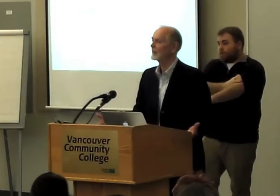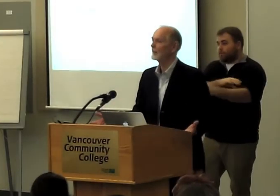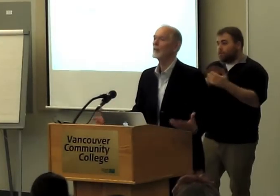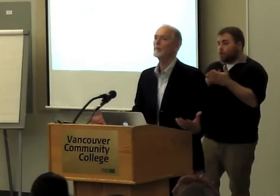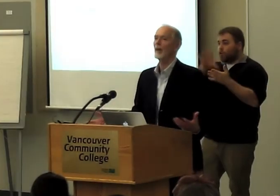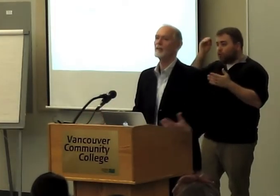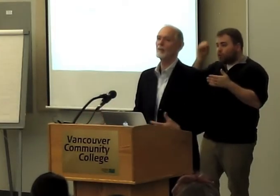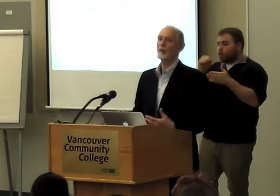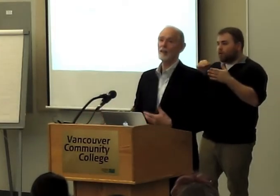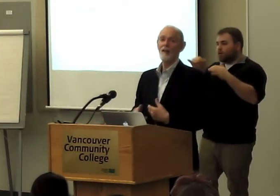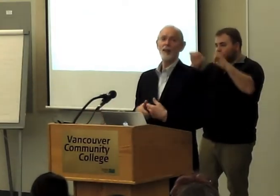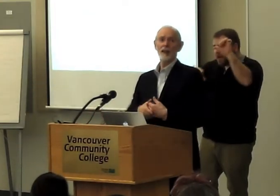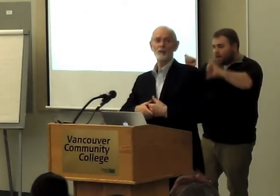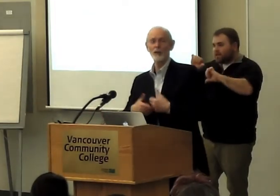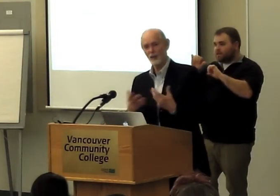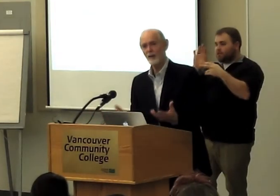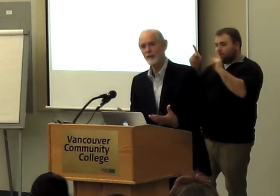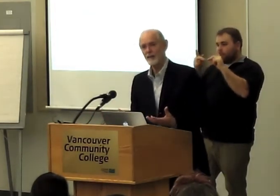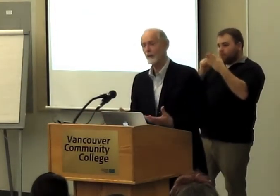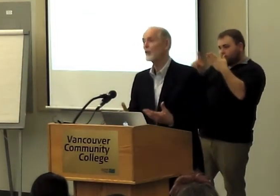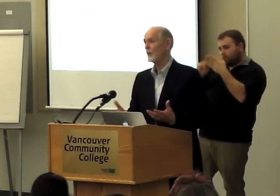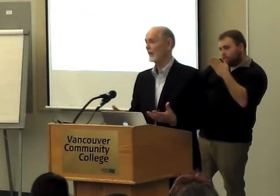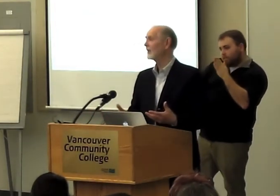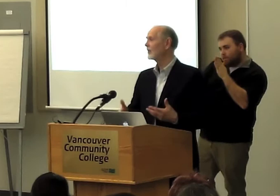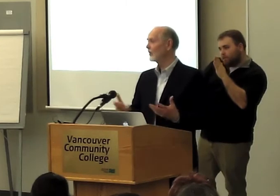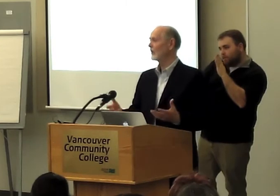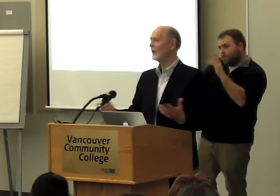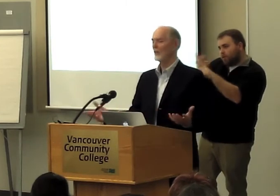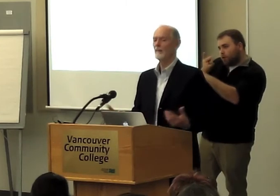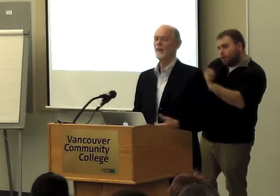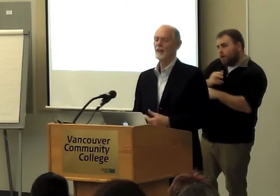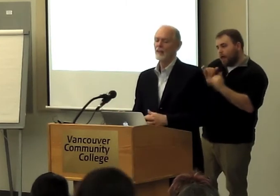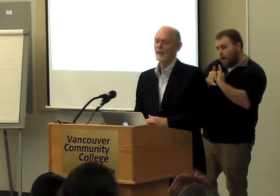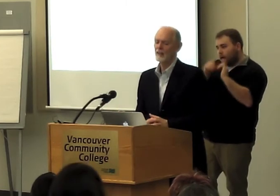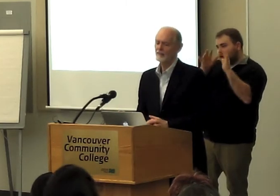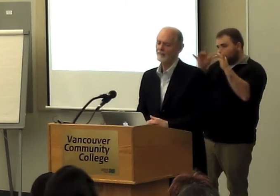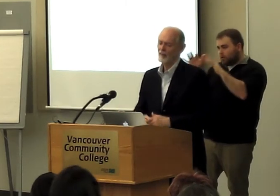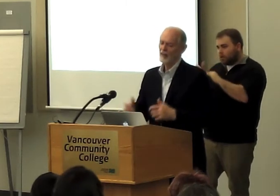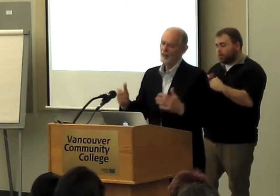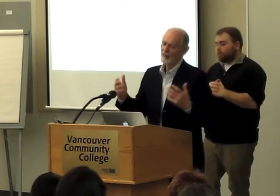science in some practical way and what qualities are required to do it well.